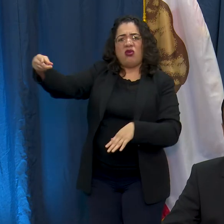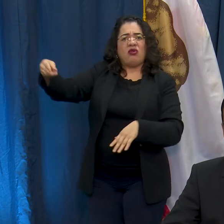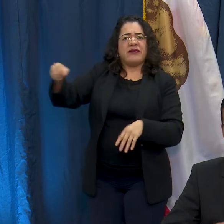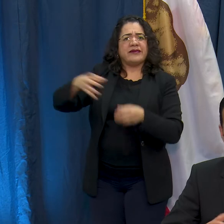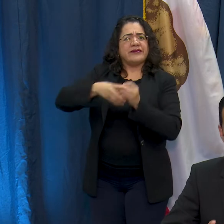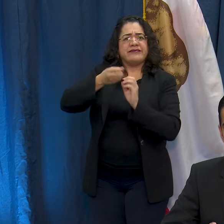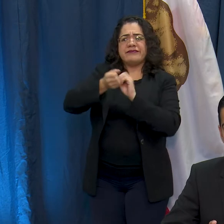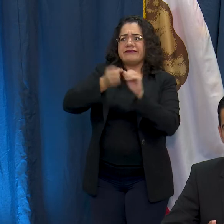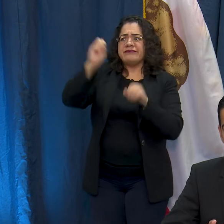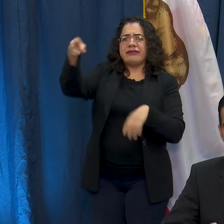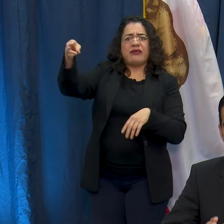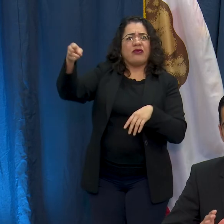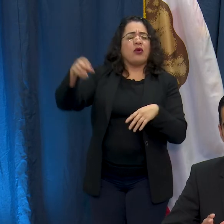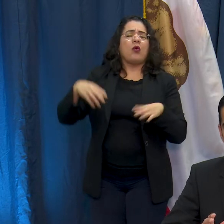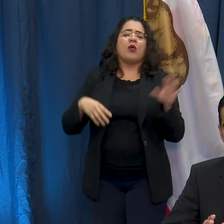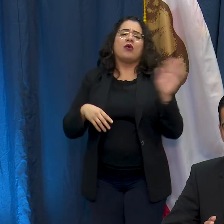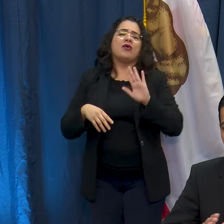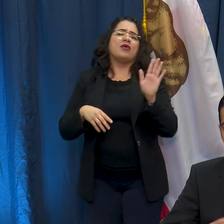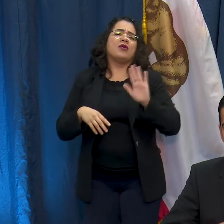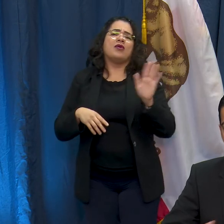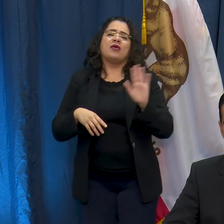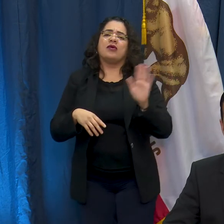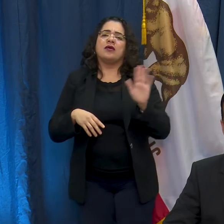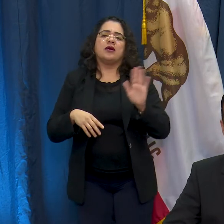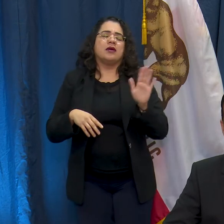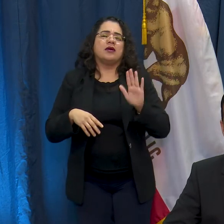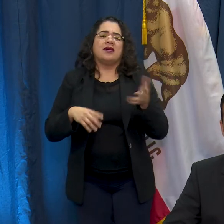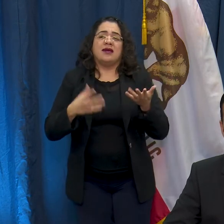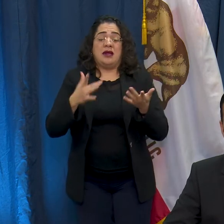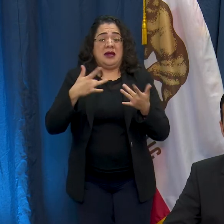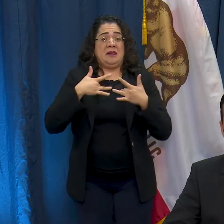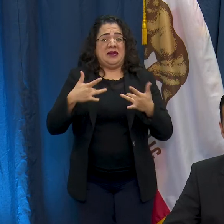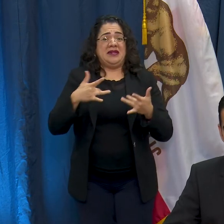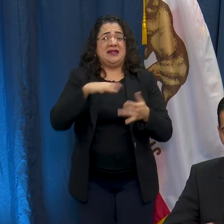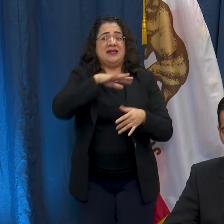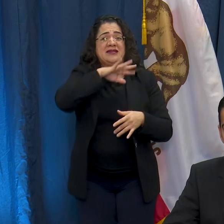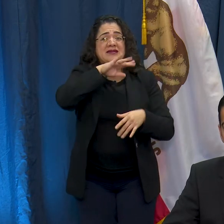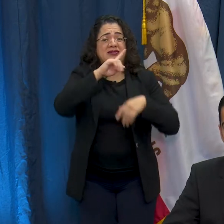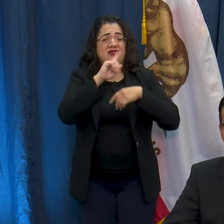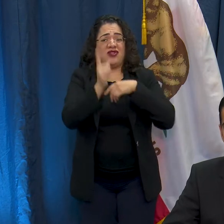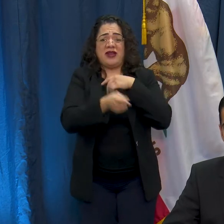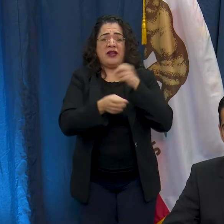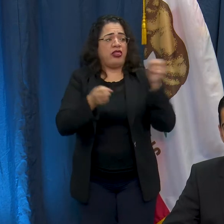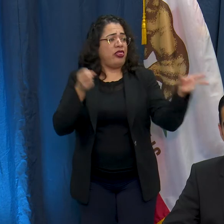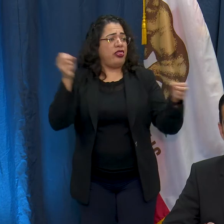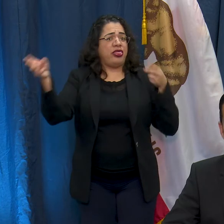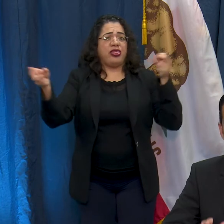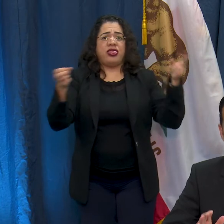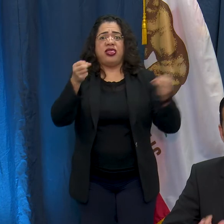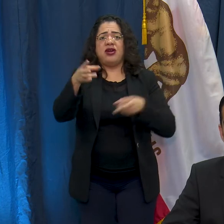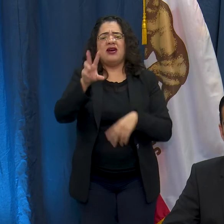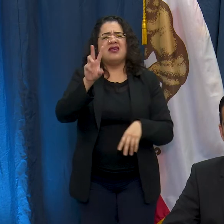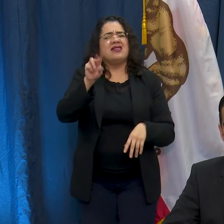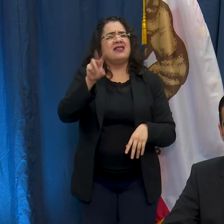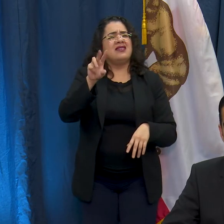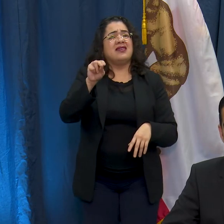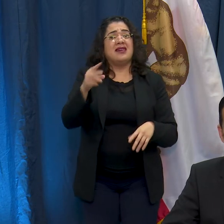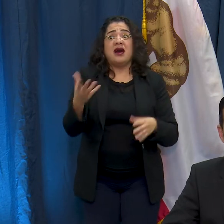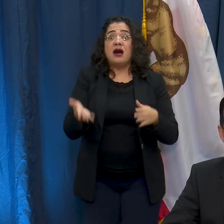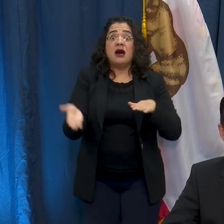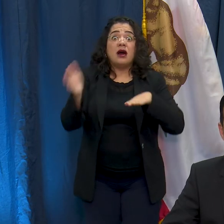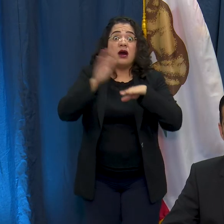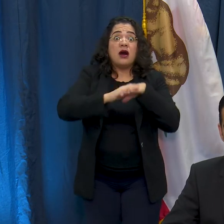please this is not, we should never be littering but especially right now in this health crisis,